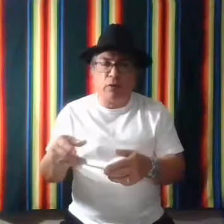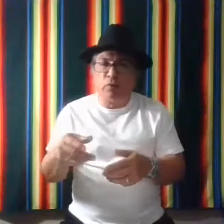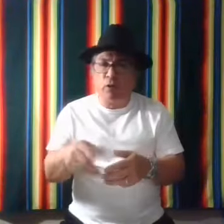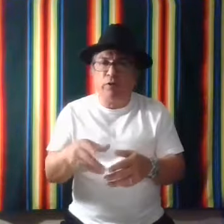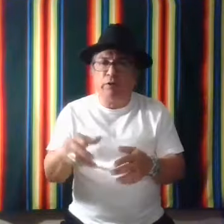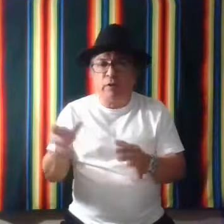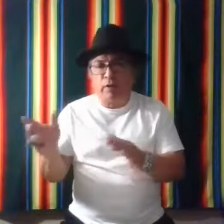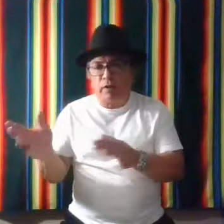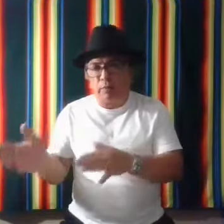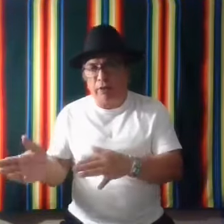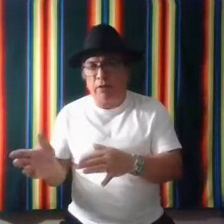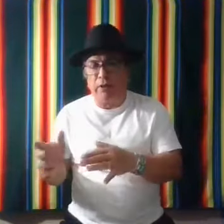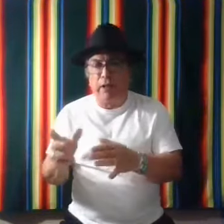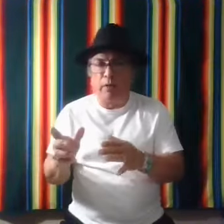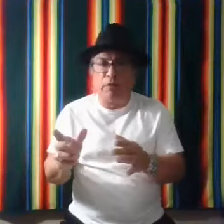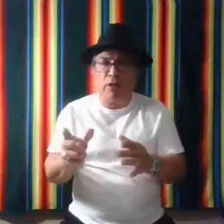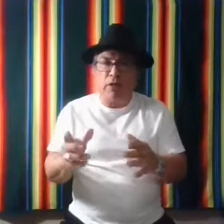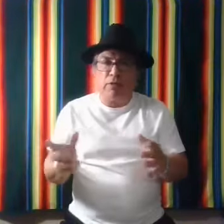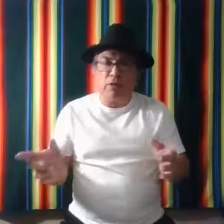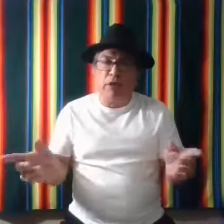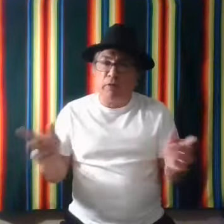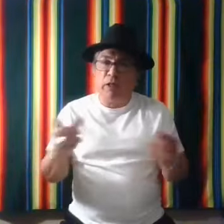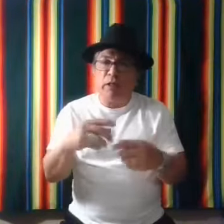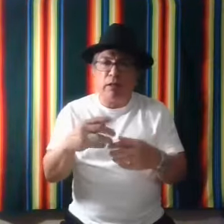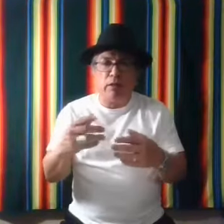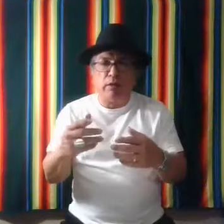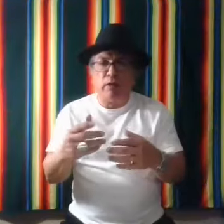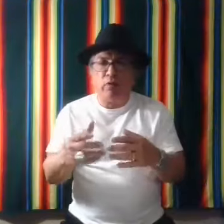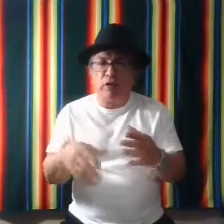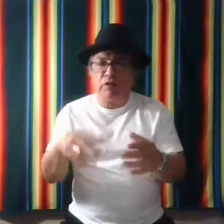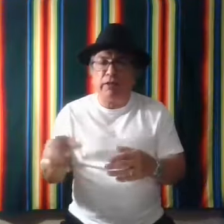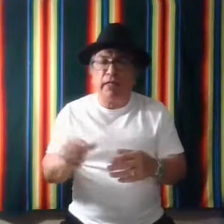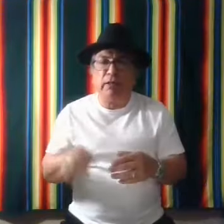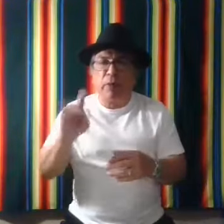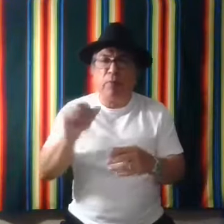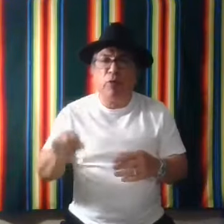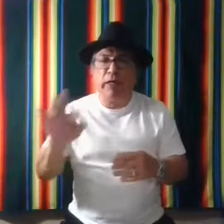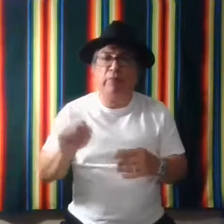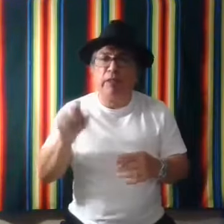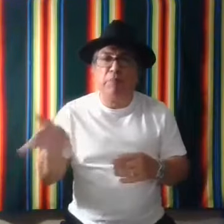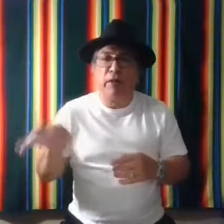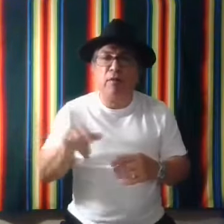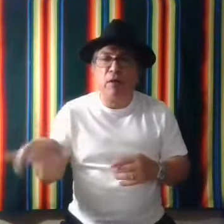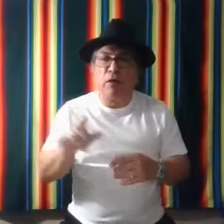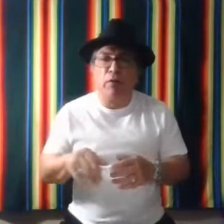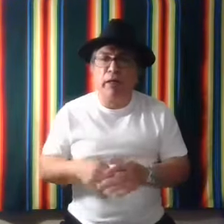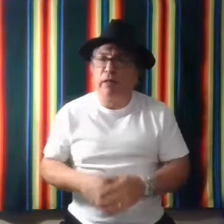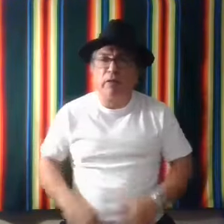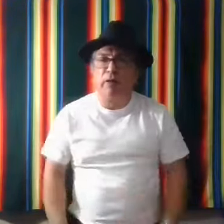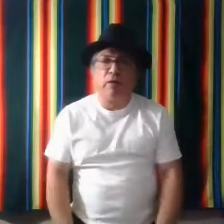words in the American sign language. So he really, you know, used his hands. I remember, boy, he could really spell quick. And, you know,